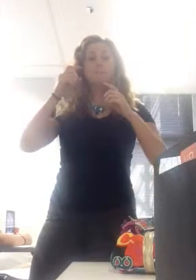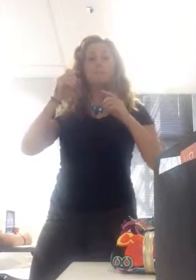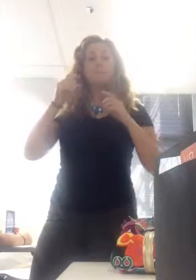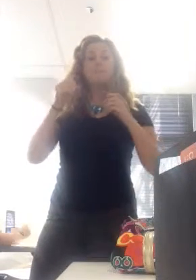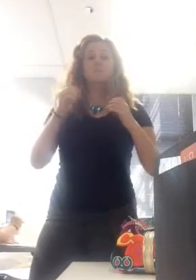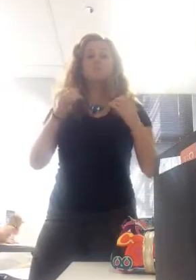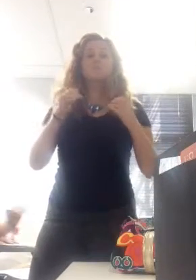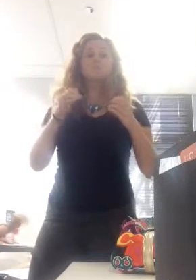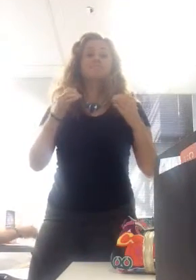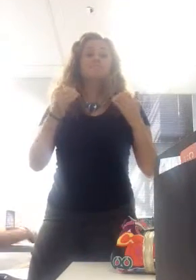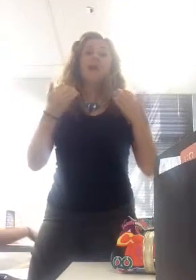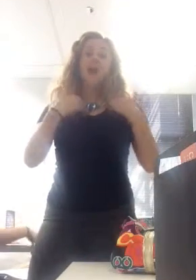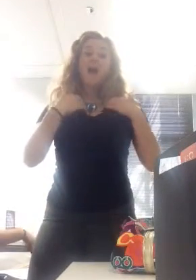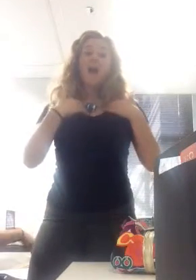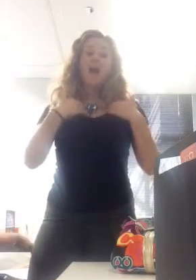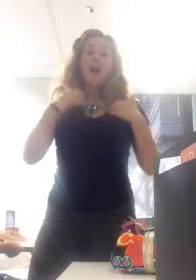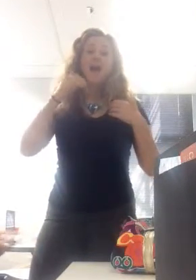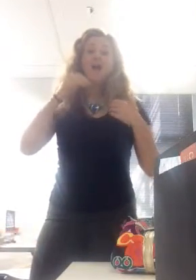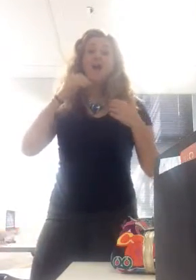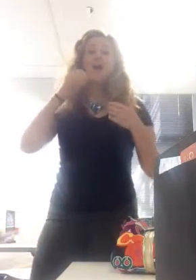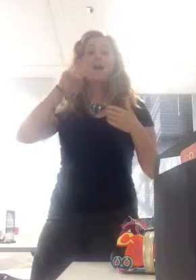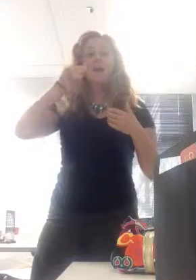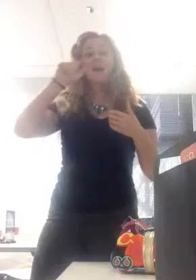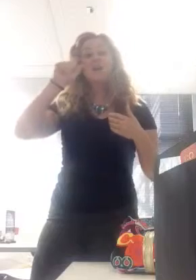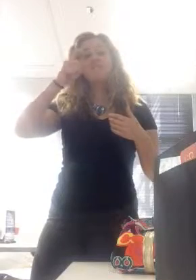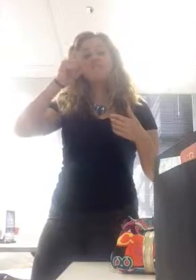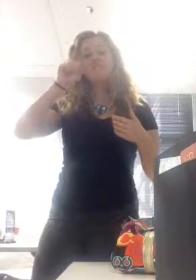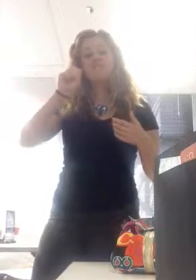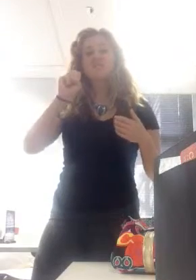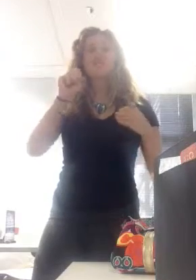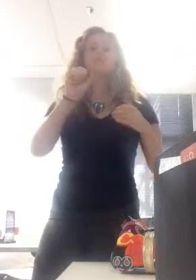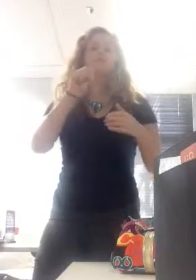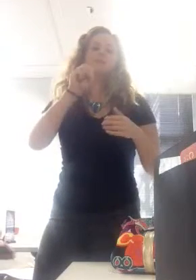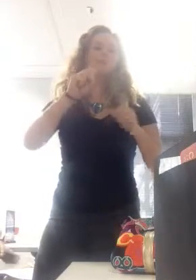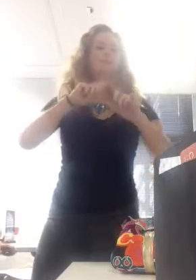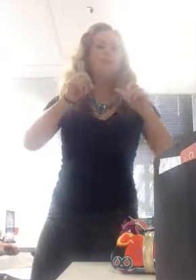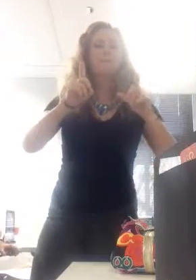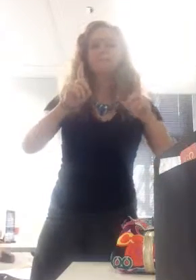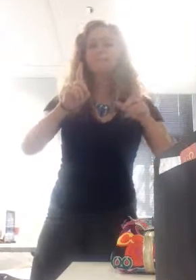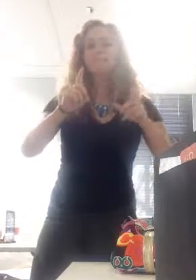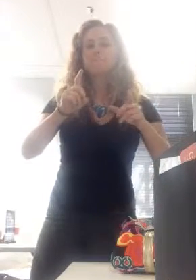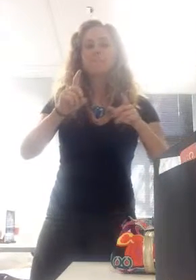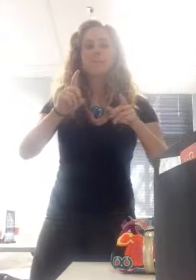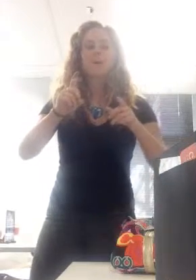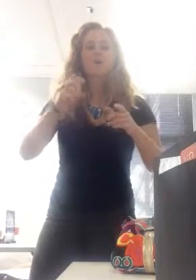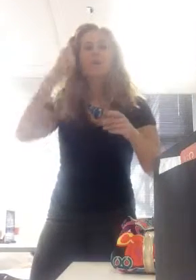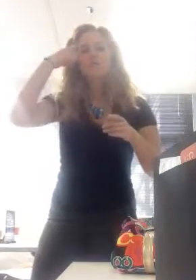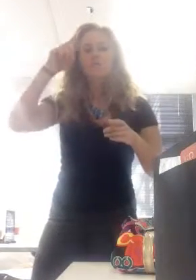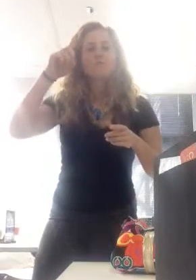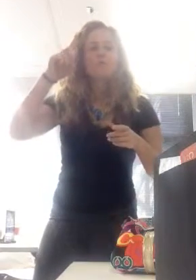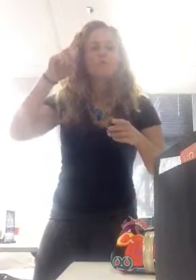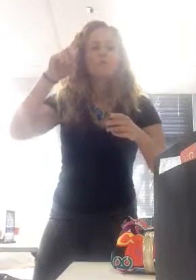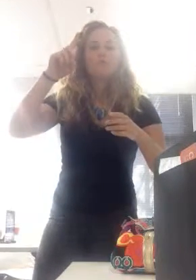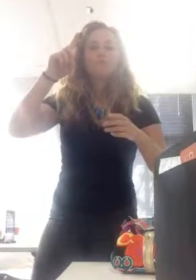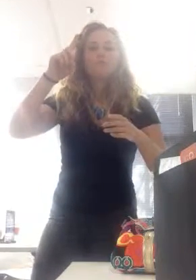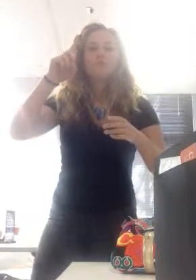sure that people are safe. And that what you own, you get to own. And what you take it from.